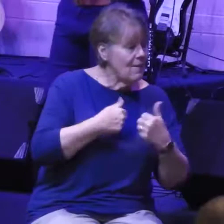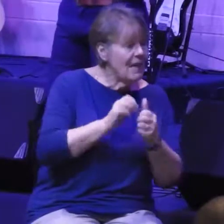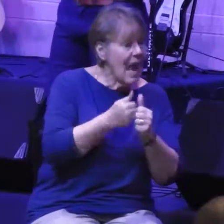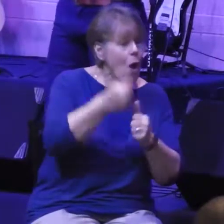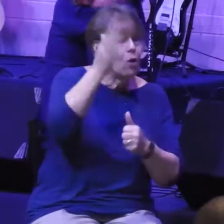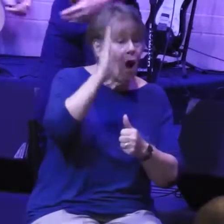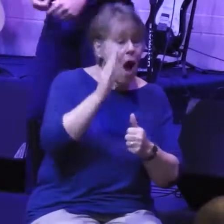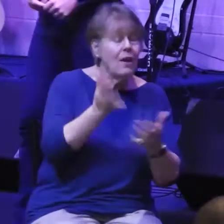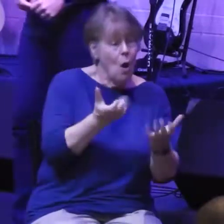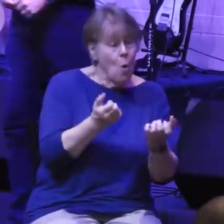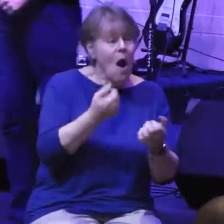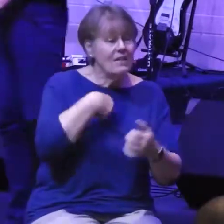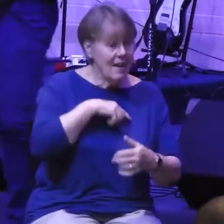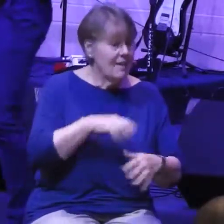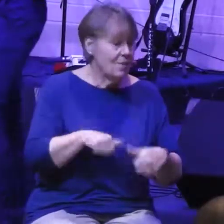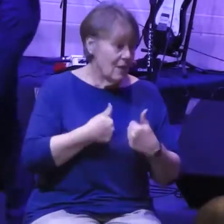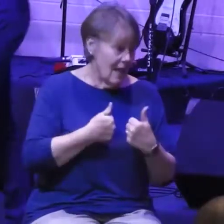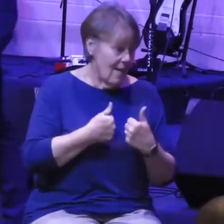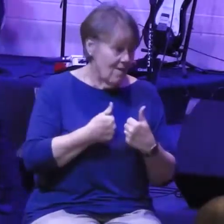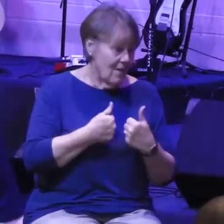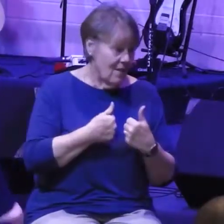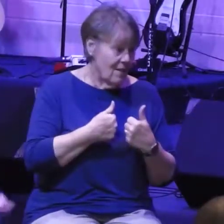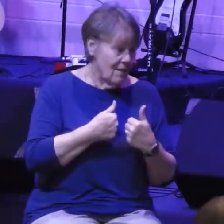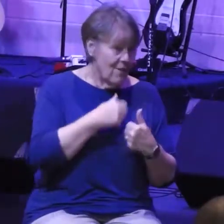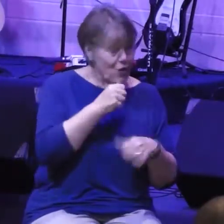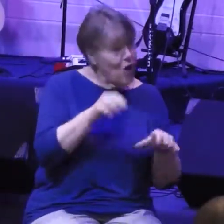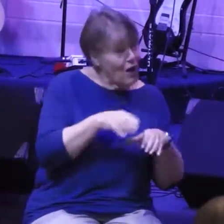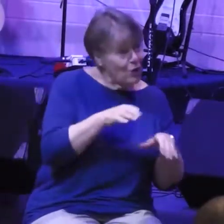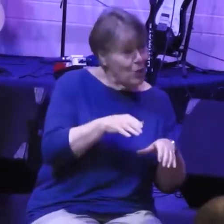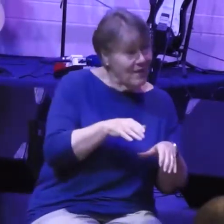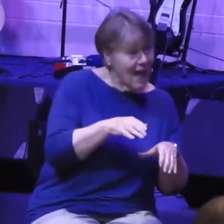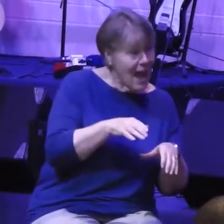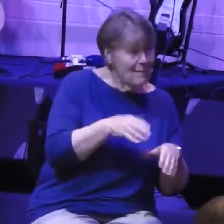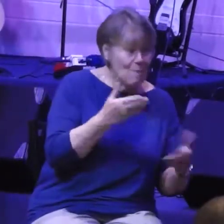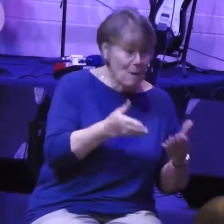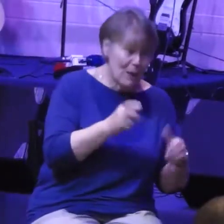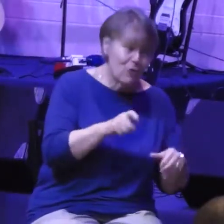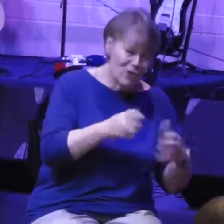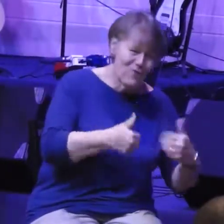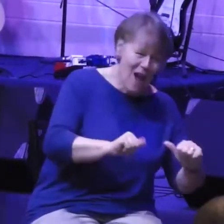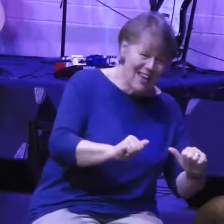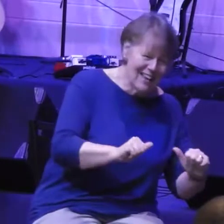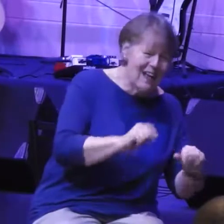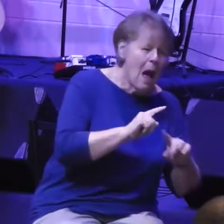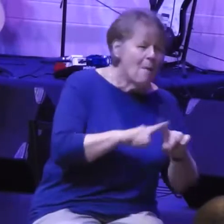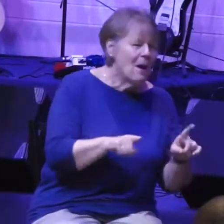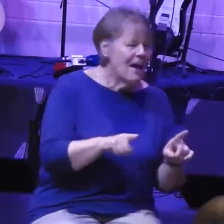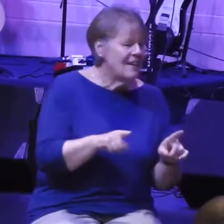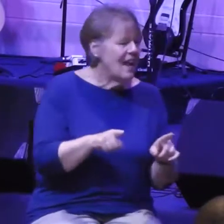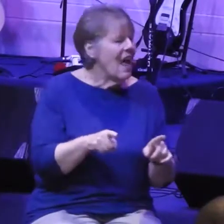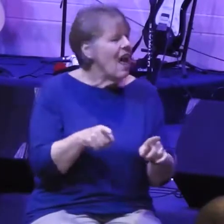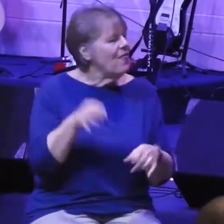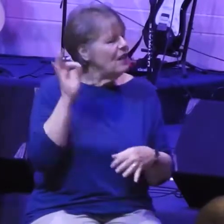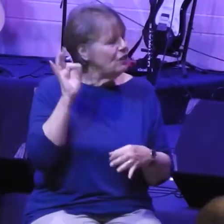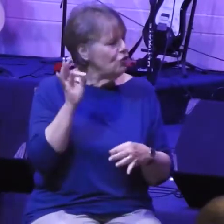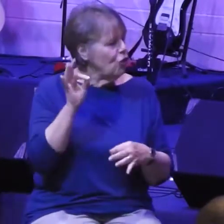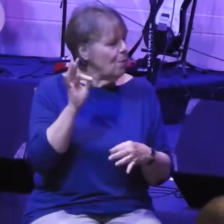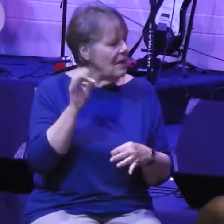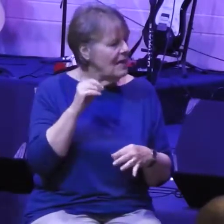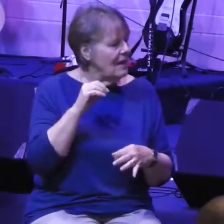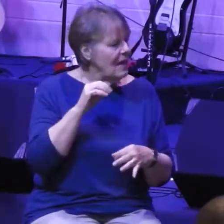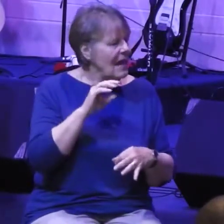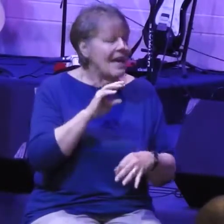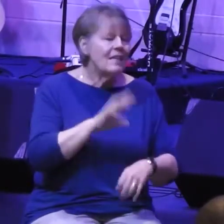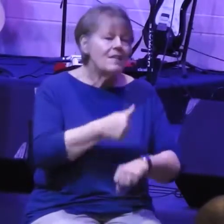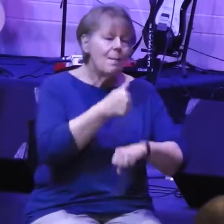that, I'd invite you to think about it. Try it. Try it on for size. It's a good idea. But the sermon's on that assumption because if you're